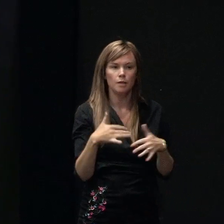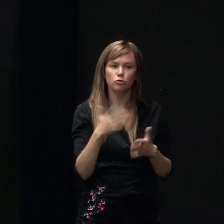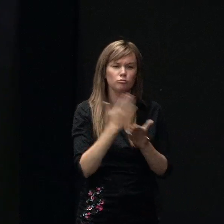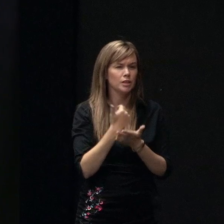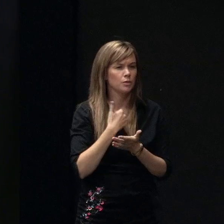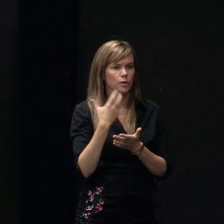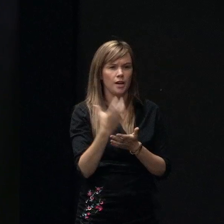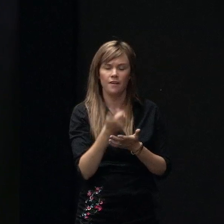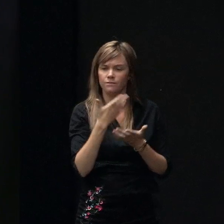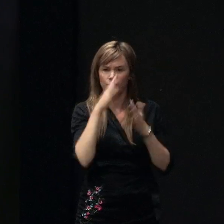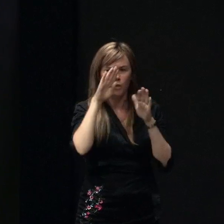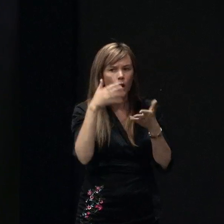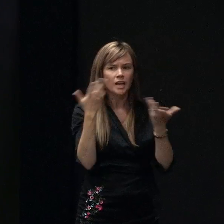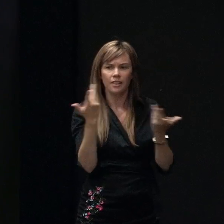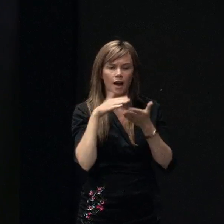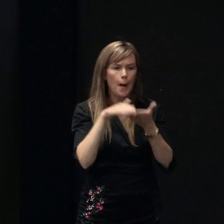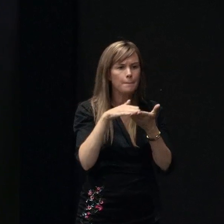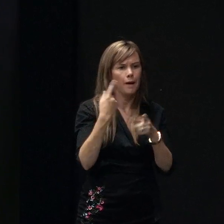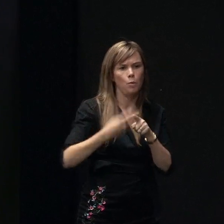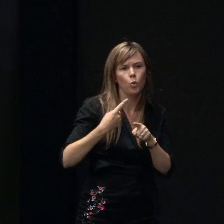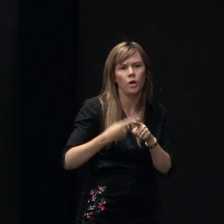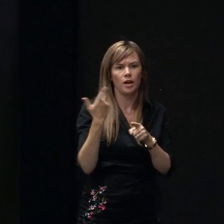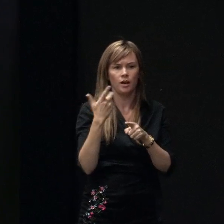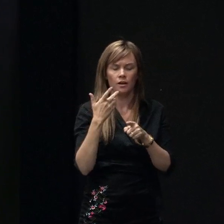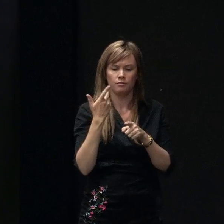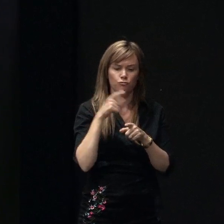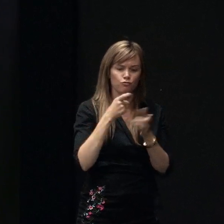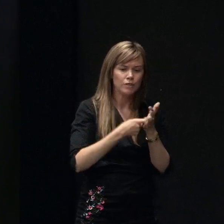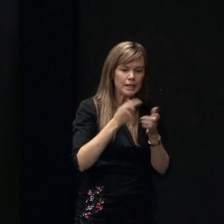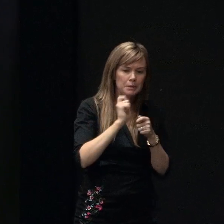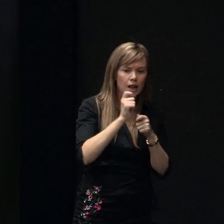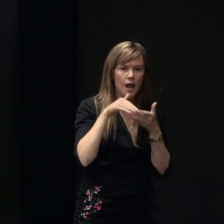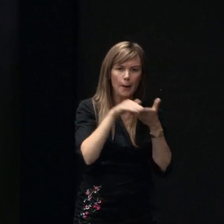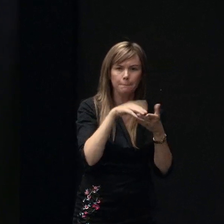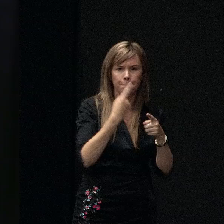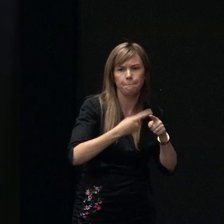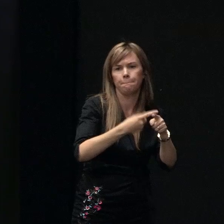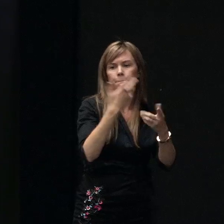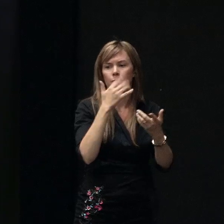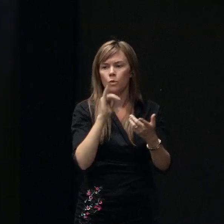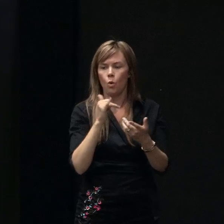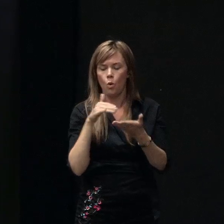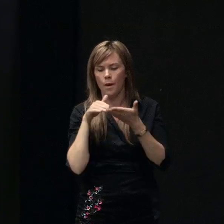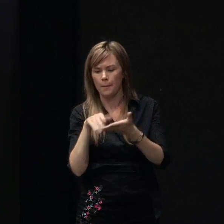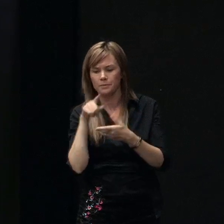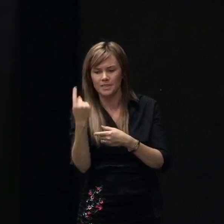that we can do to accelerate that whether it be accelerating the residential rebuild or whether it be accelerating somebody out of a situation they think they have no